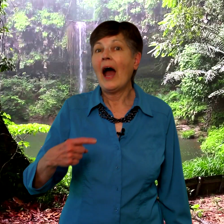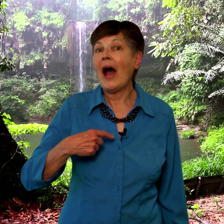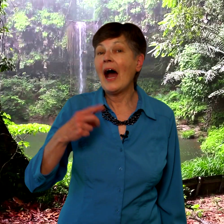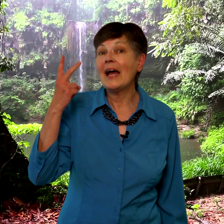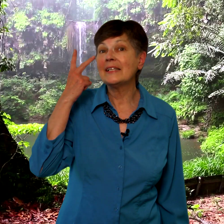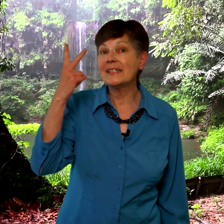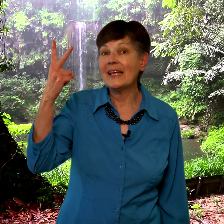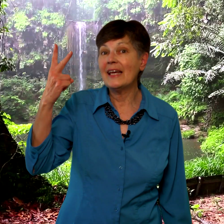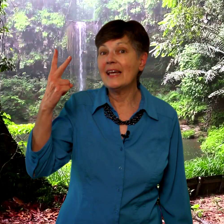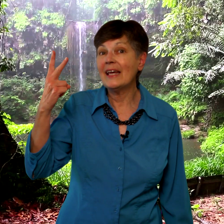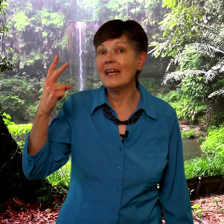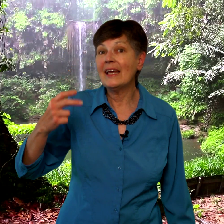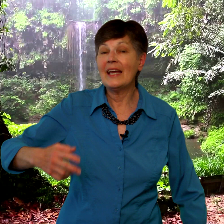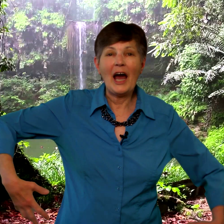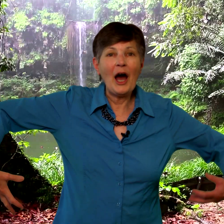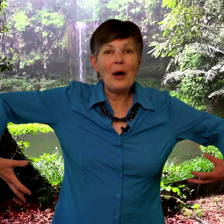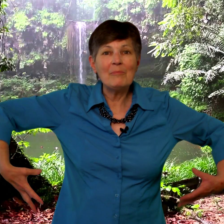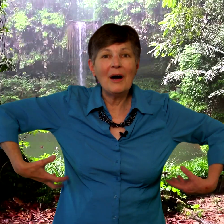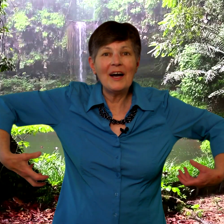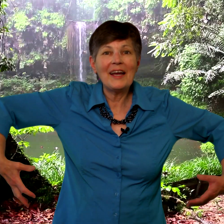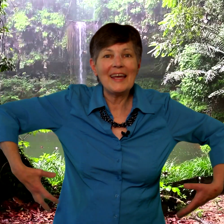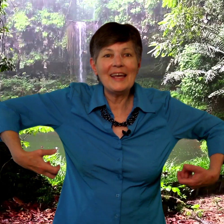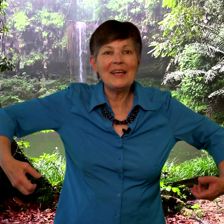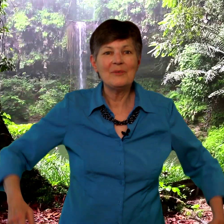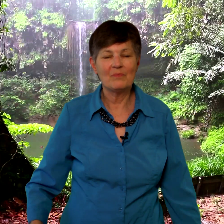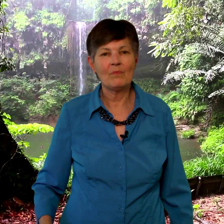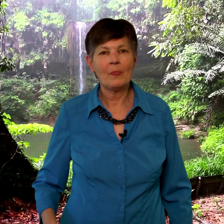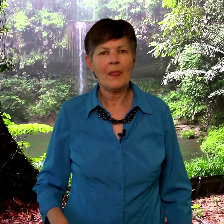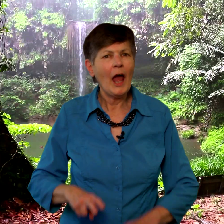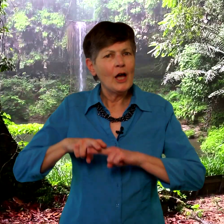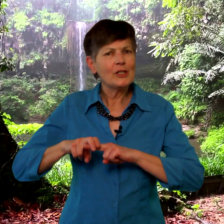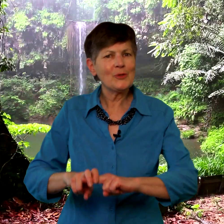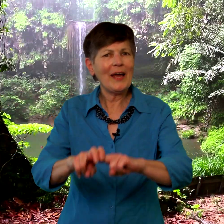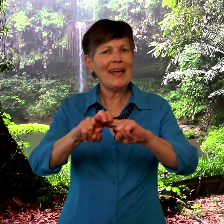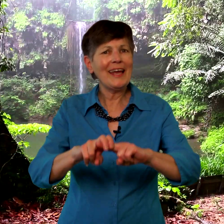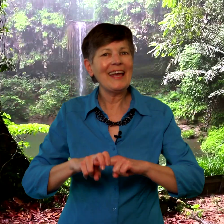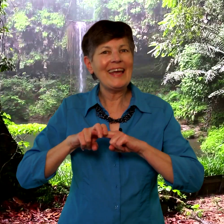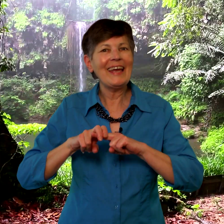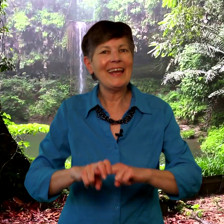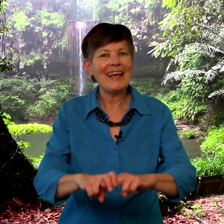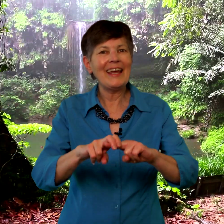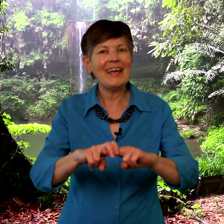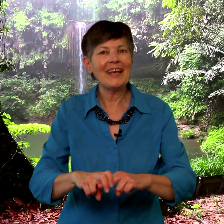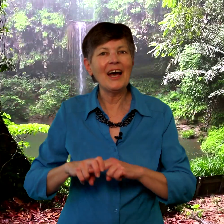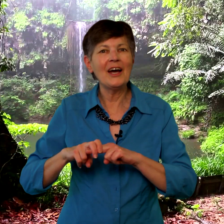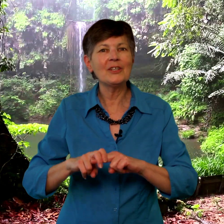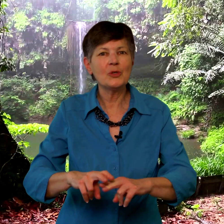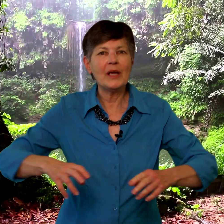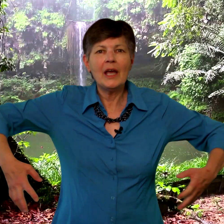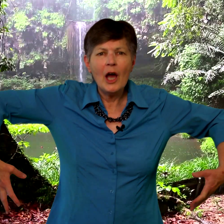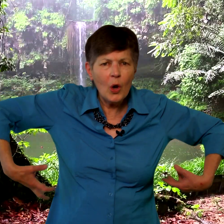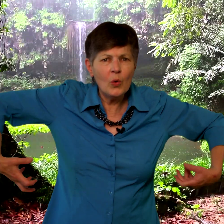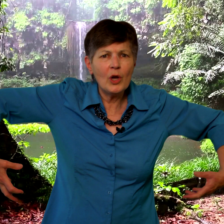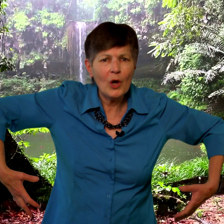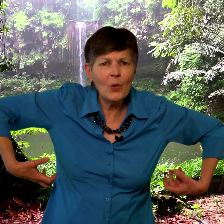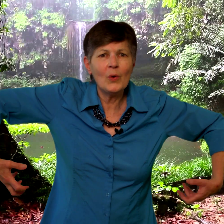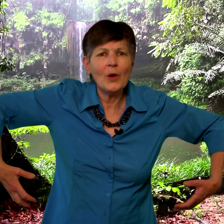I see a monkey swinging in a tree. Oop, oop,